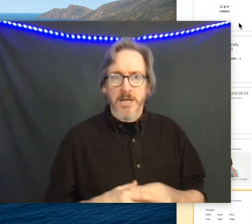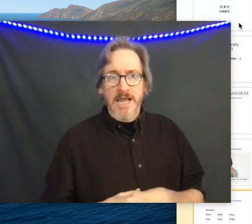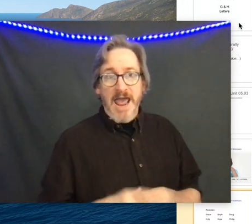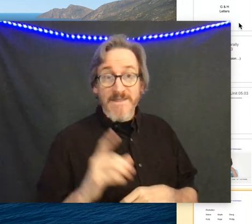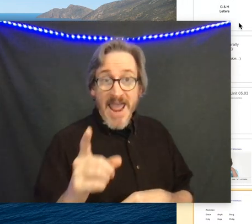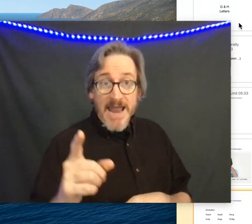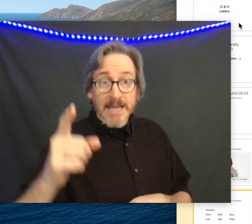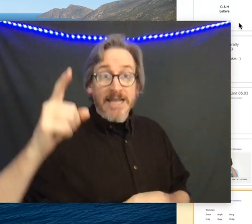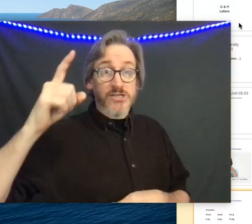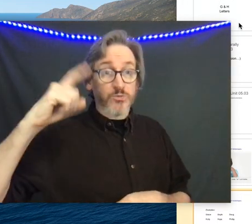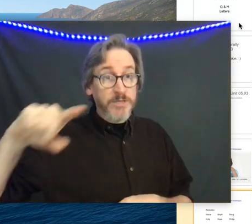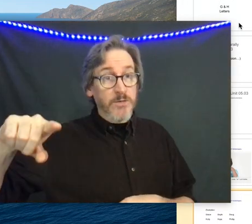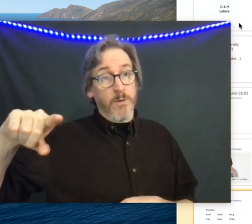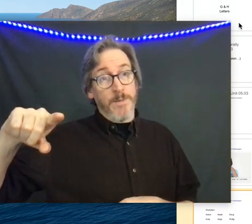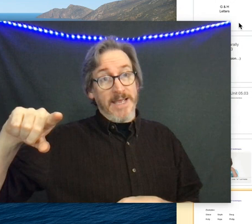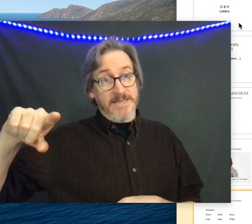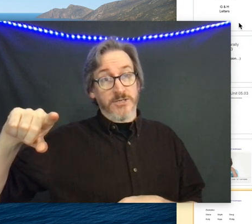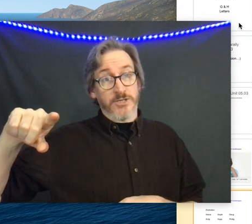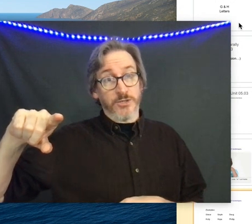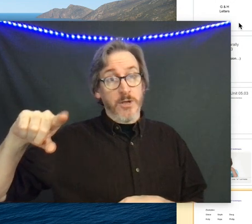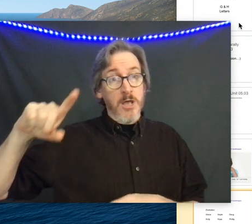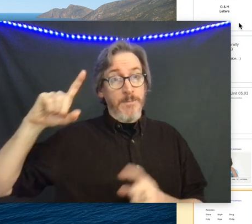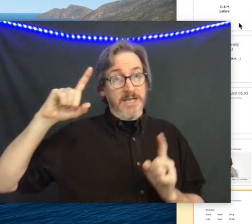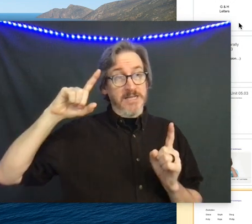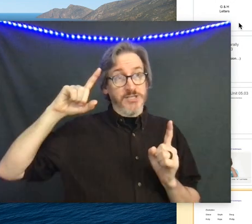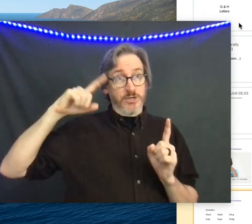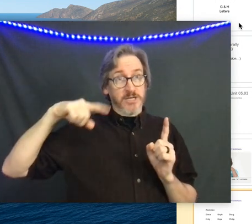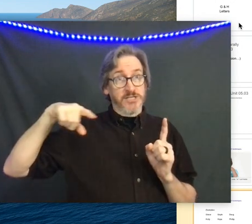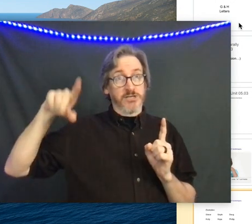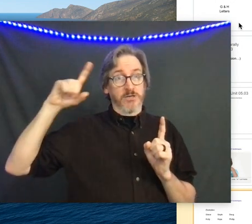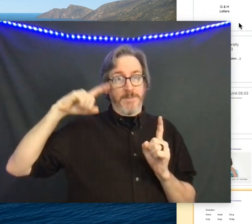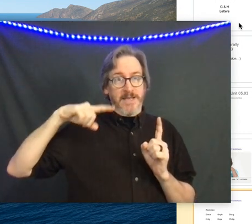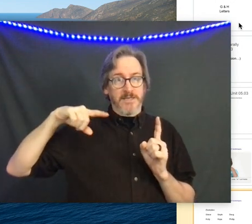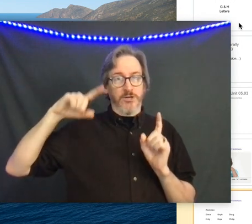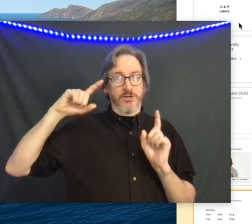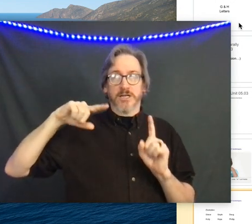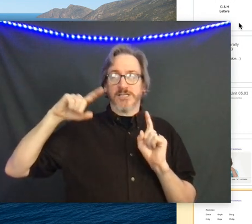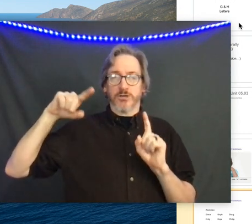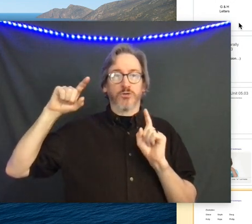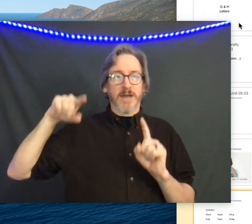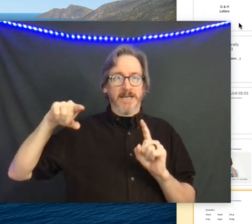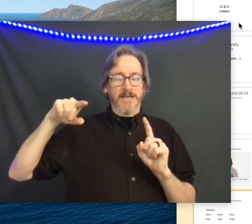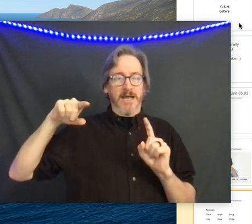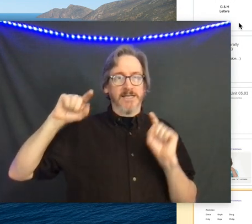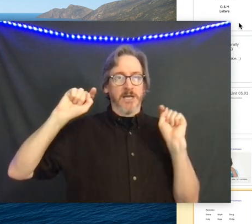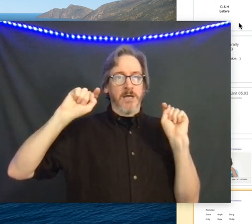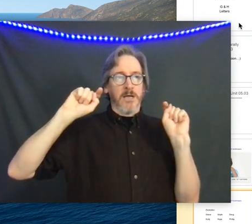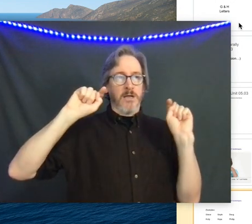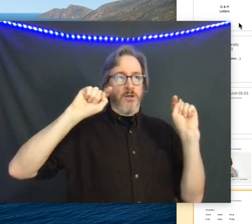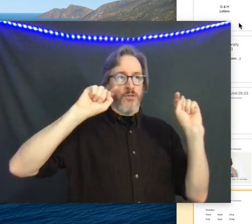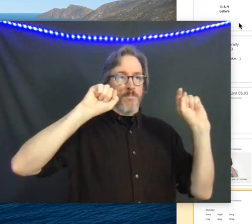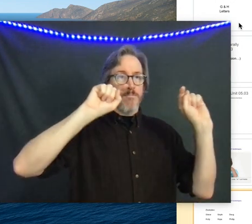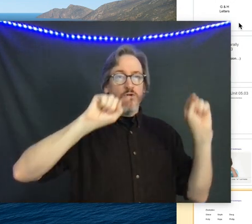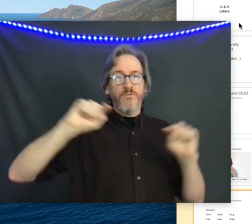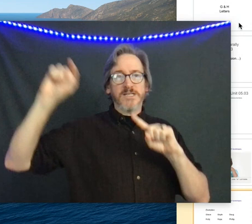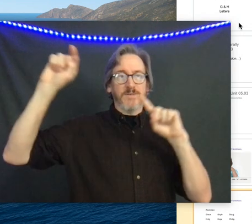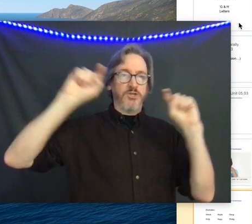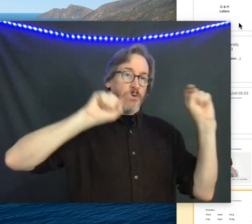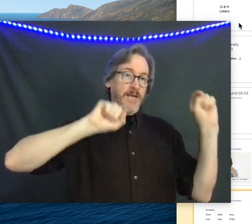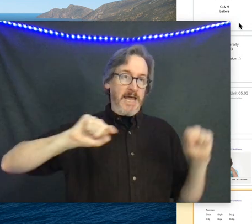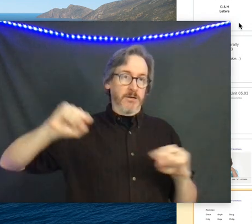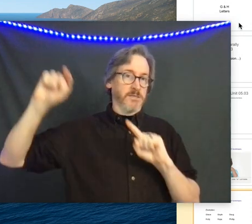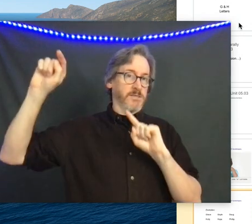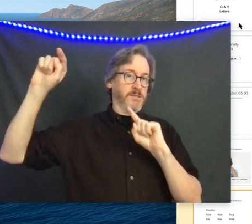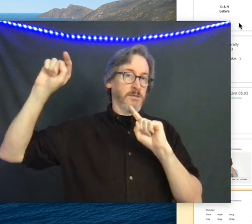and that is really what we pay attention to because you're going to start to pay you're going to start to recognize the movements